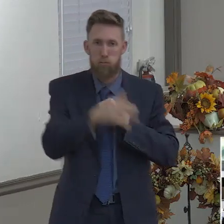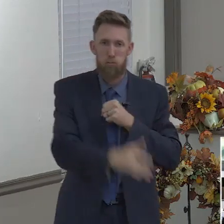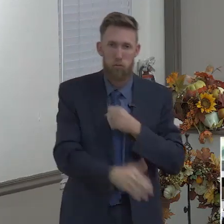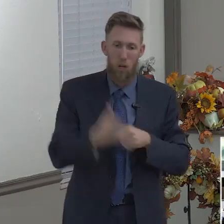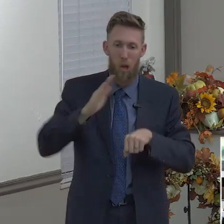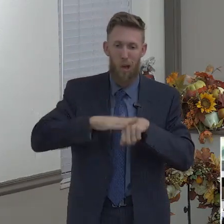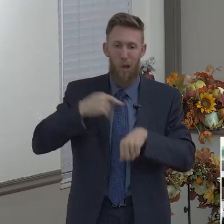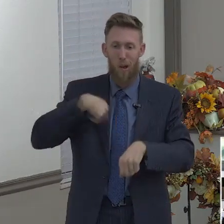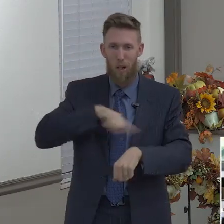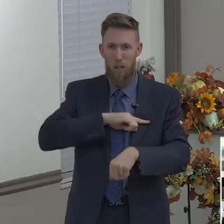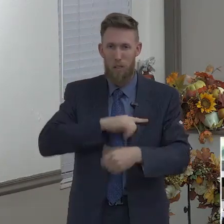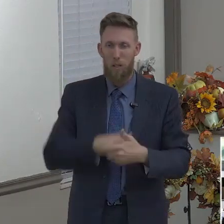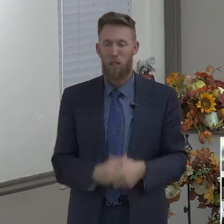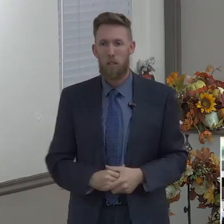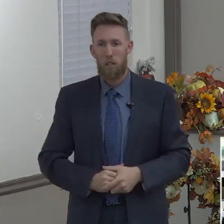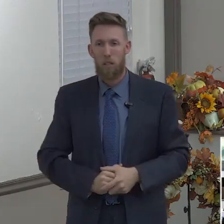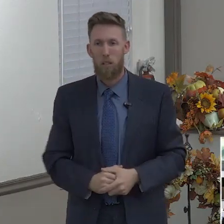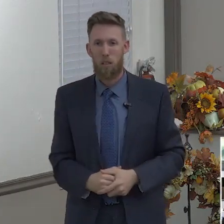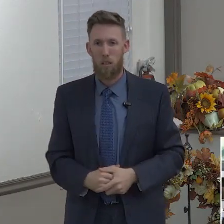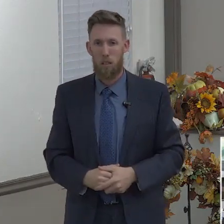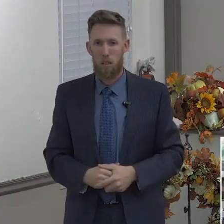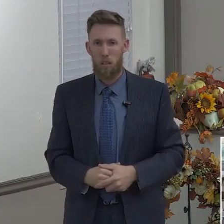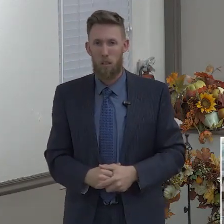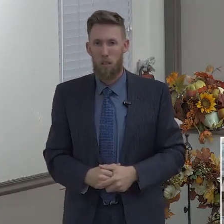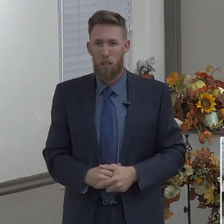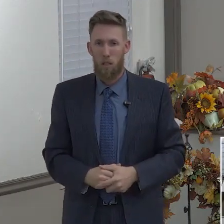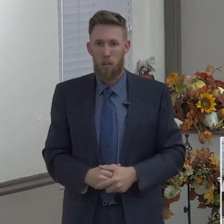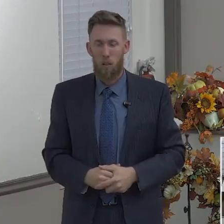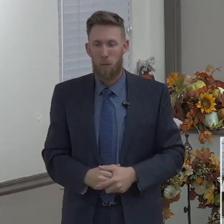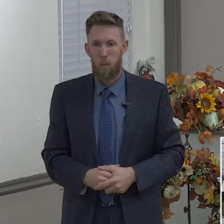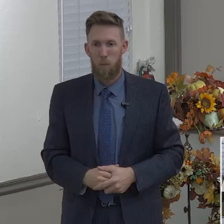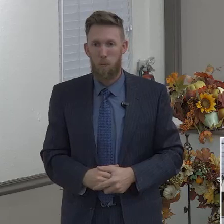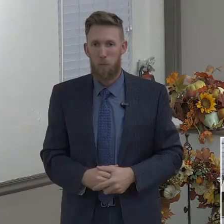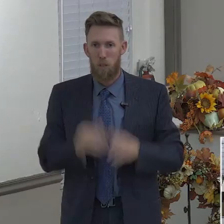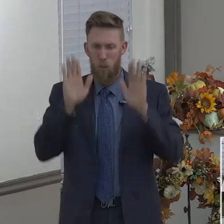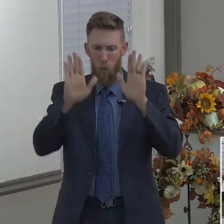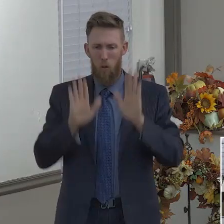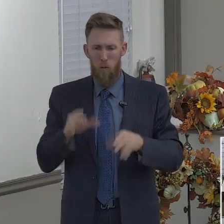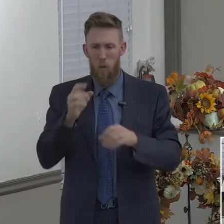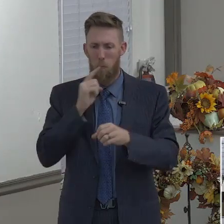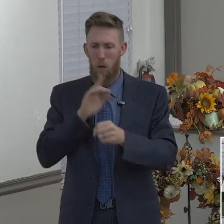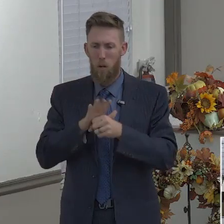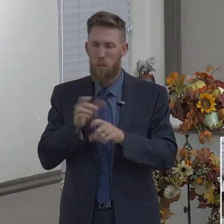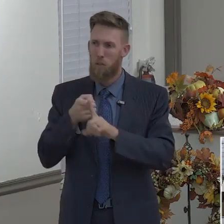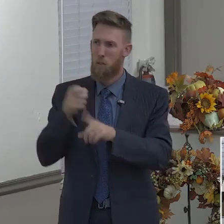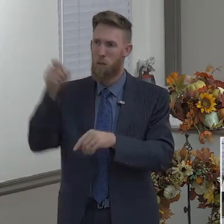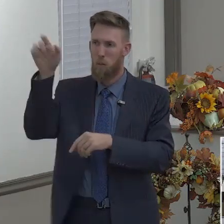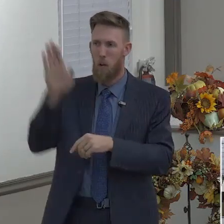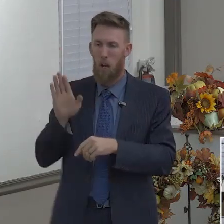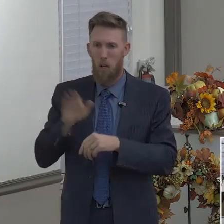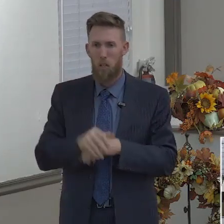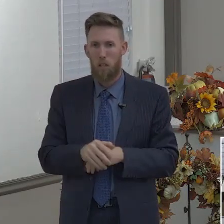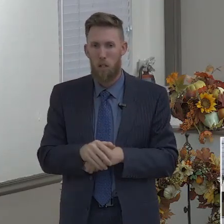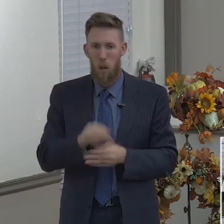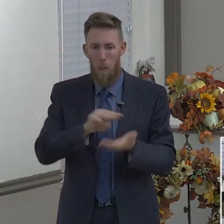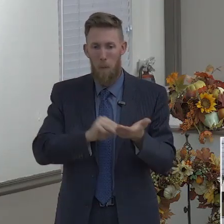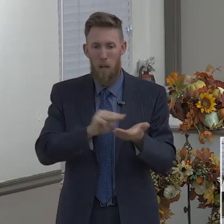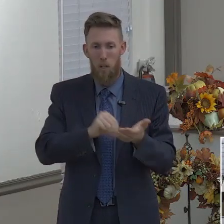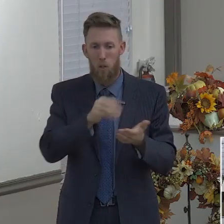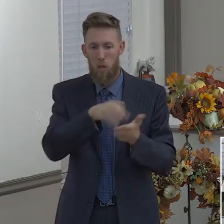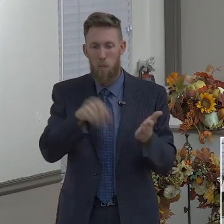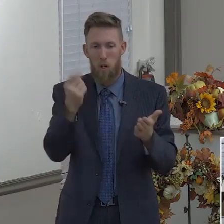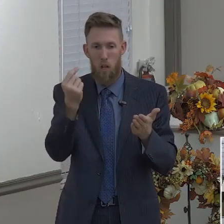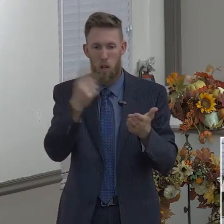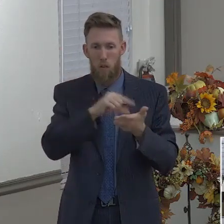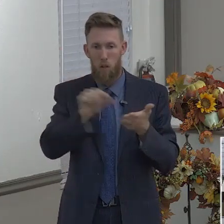Promises of God, great and mighty promises of God. I think of Matthew 11 28, come unto me, all ye that labor